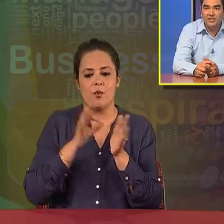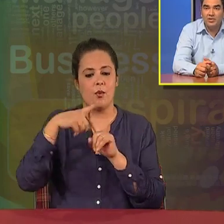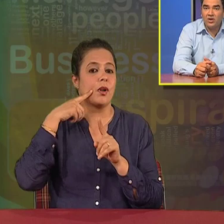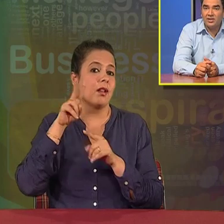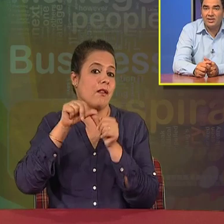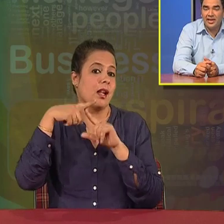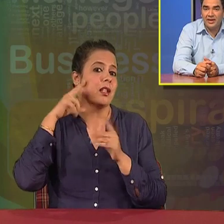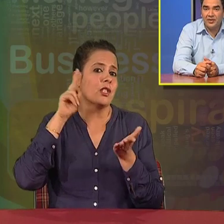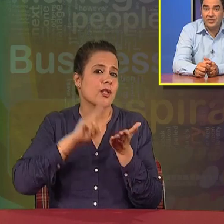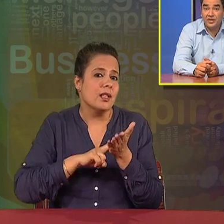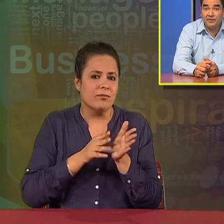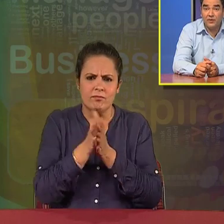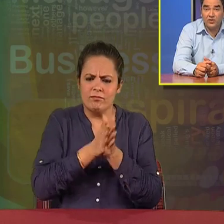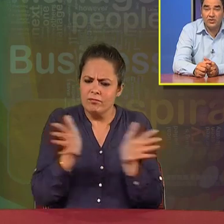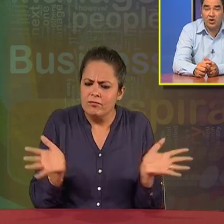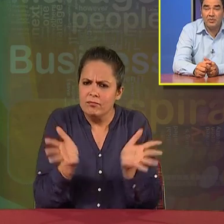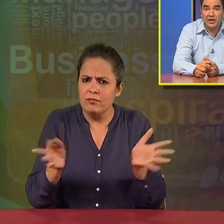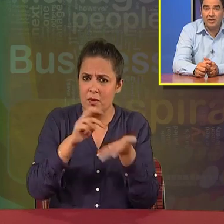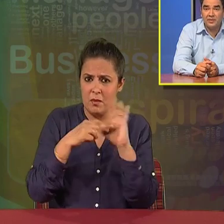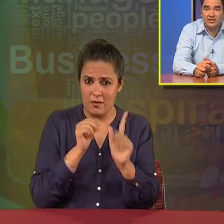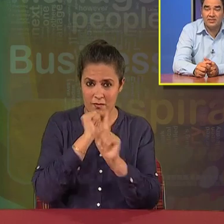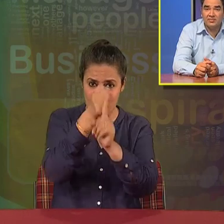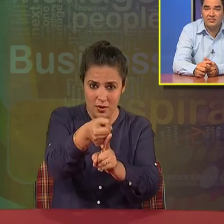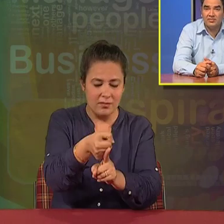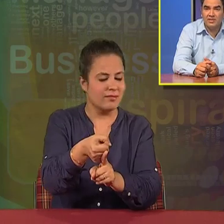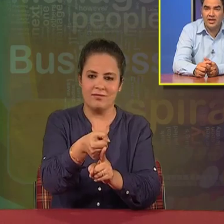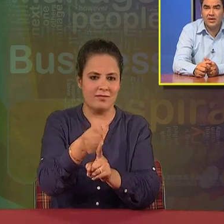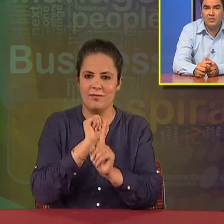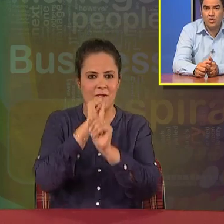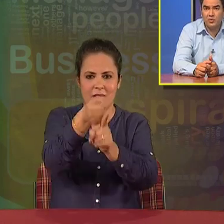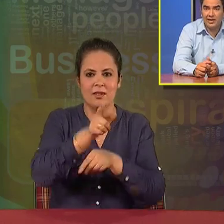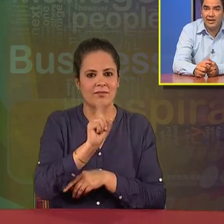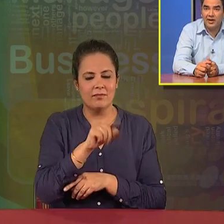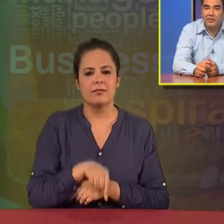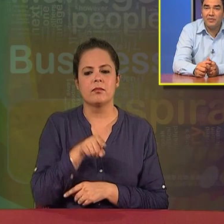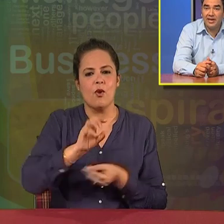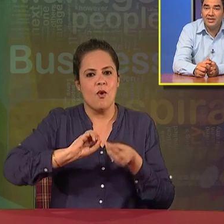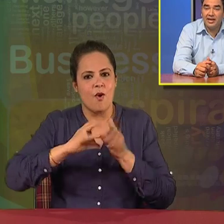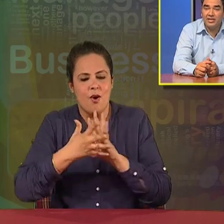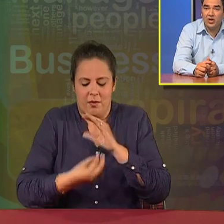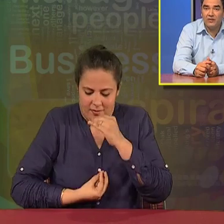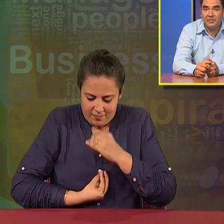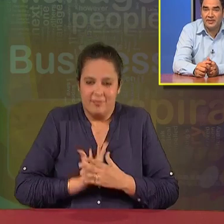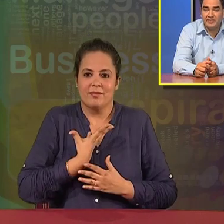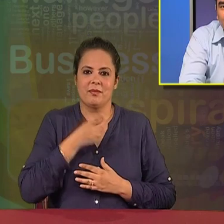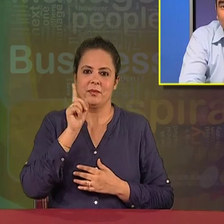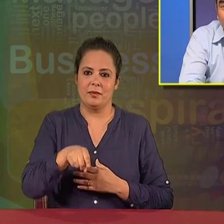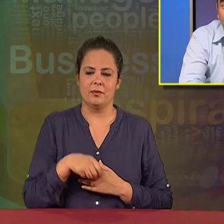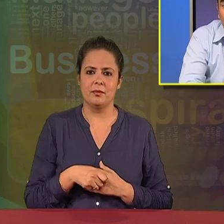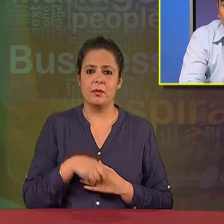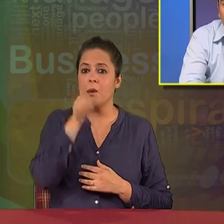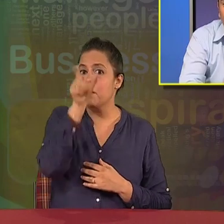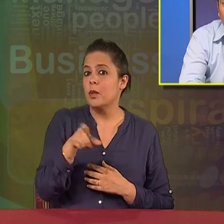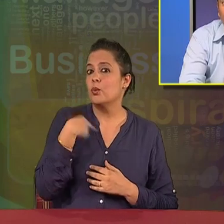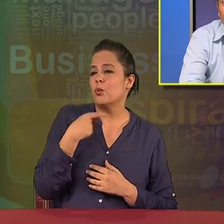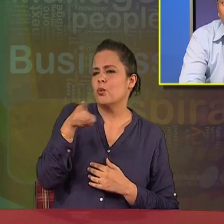Motivation is not a thing which can be forced on a particular person. It comes automatically from the inner side of the person. If